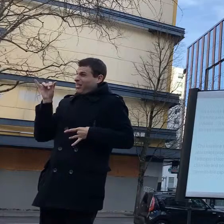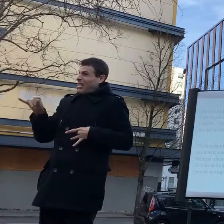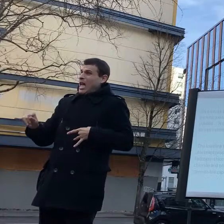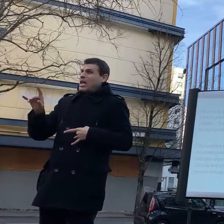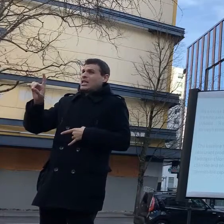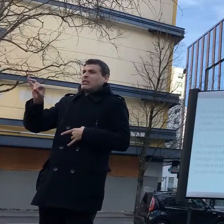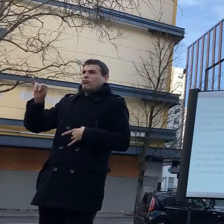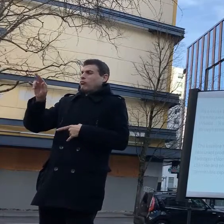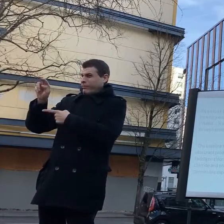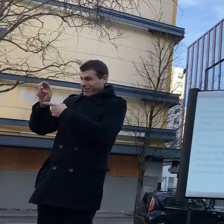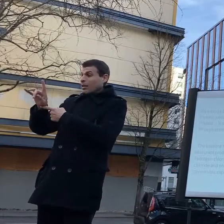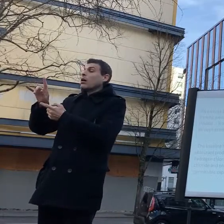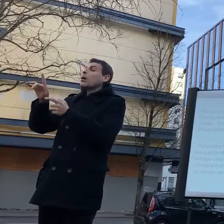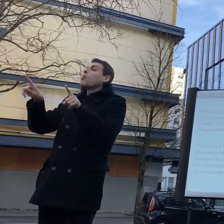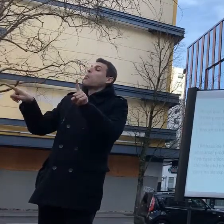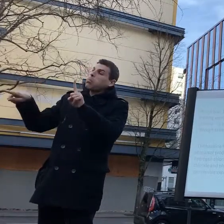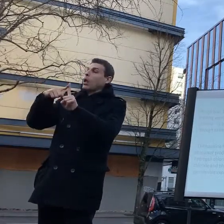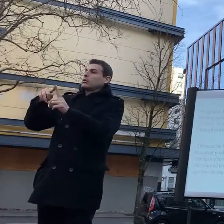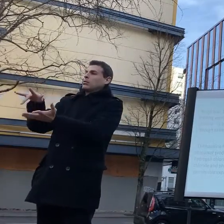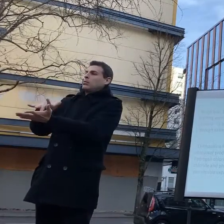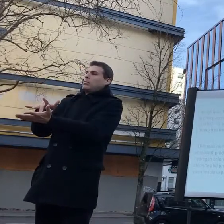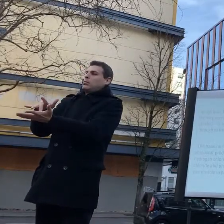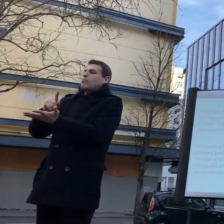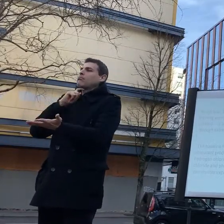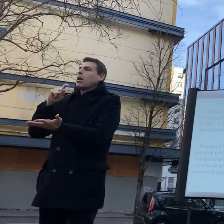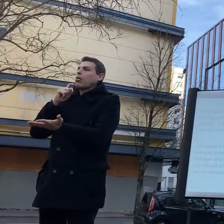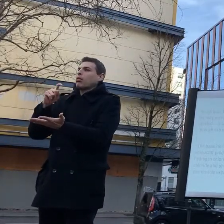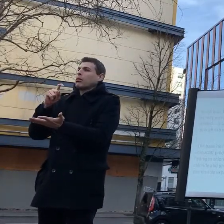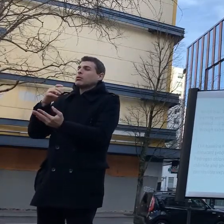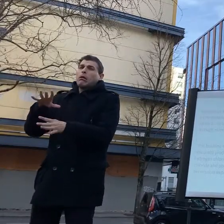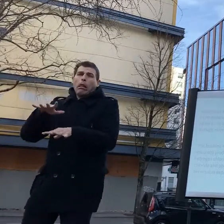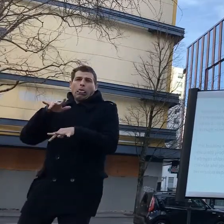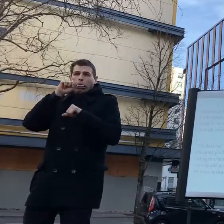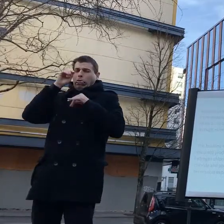development and the use that brings us to where we are today